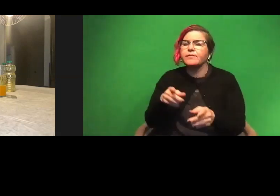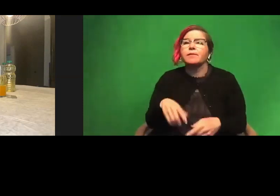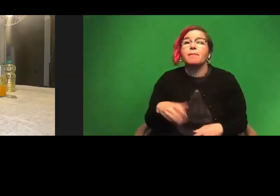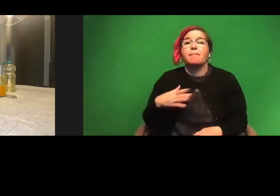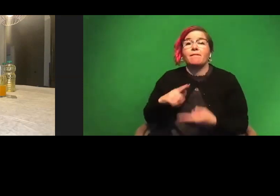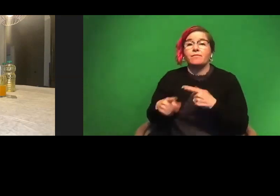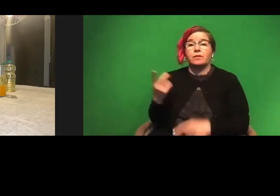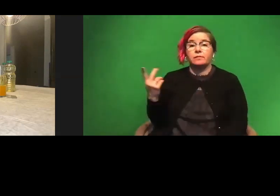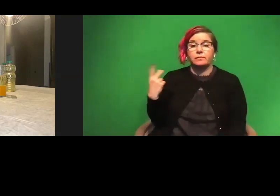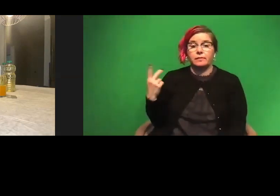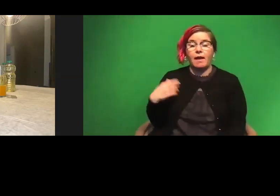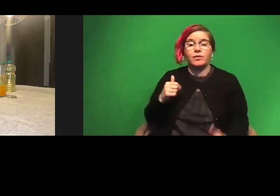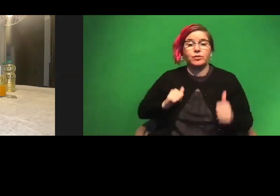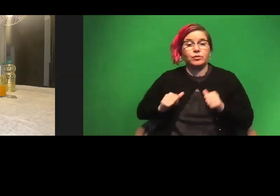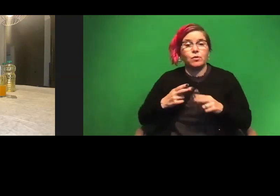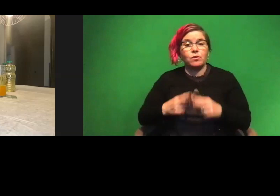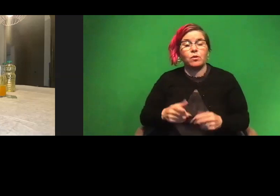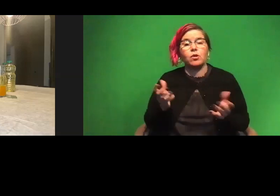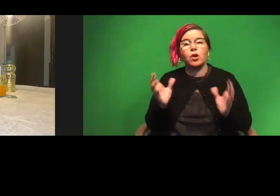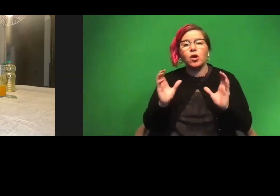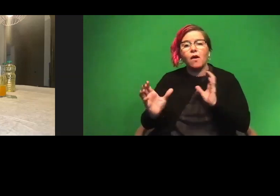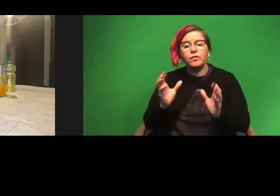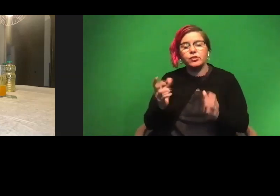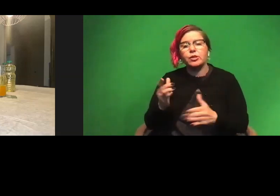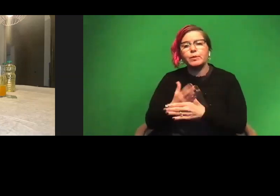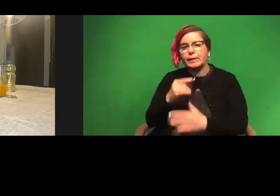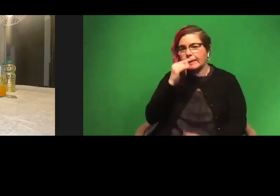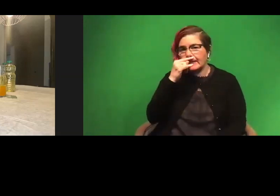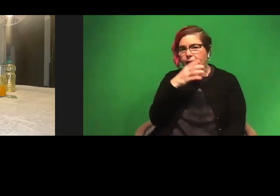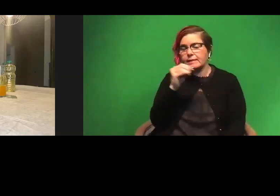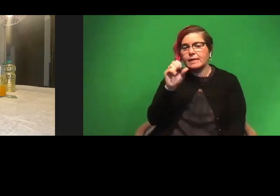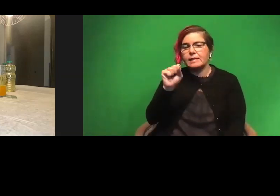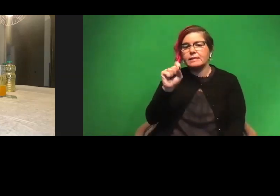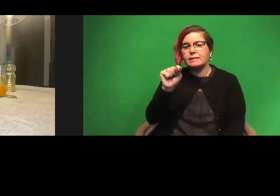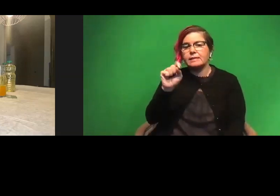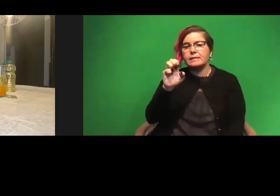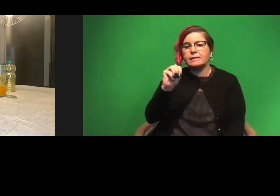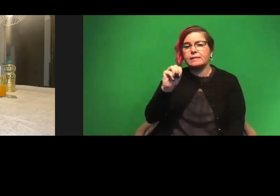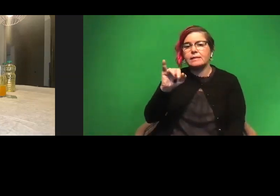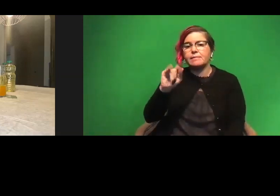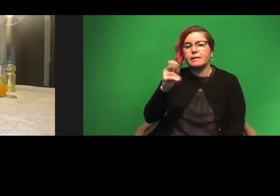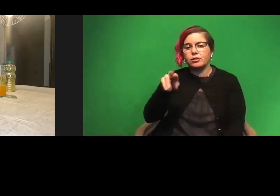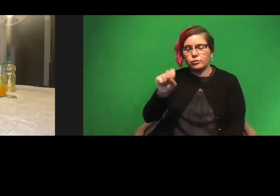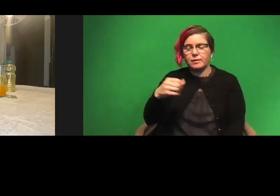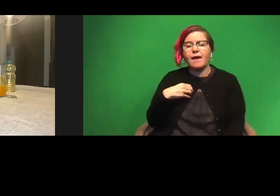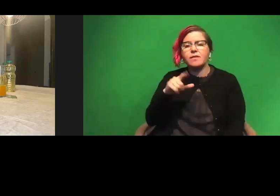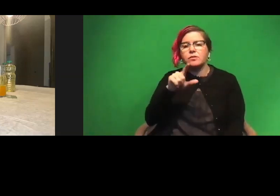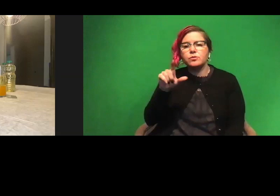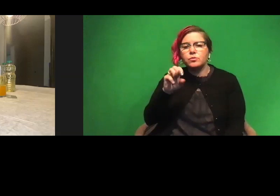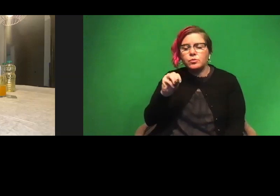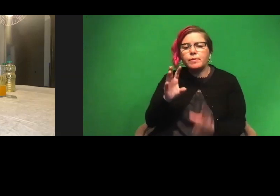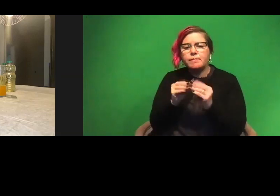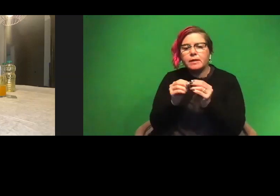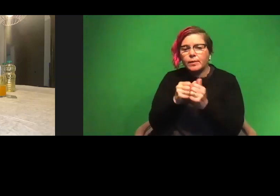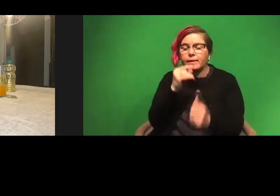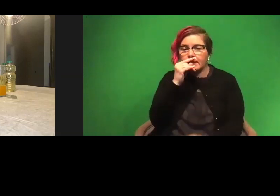have a show called conversations between kids and STEM and ears. And we have like a zoom meeting with kids where